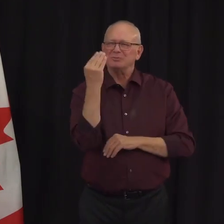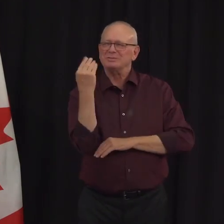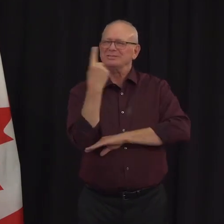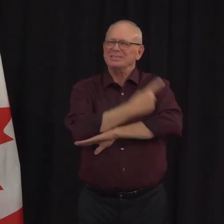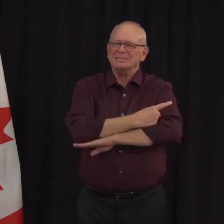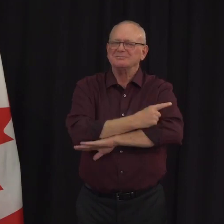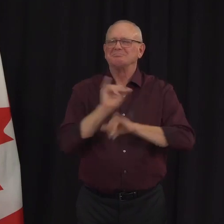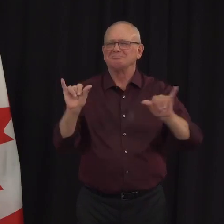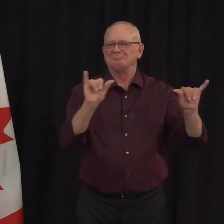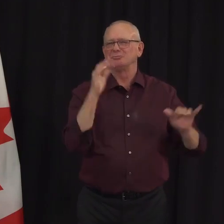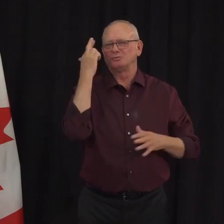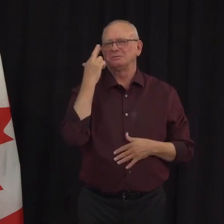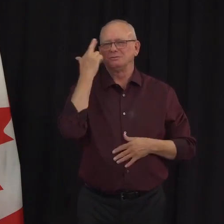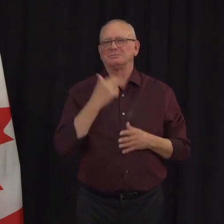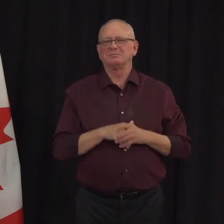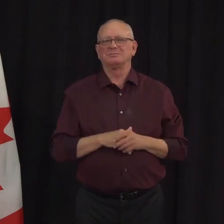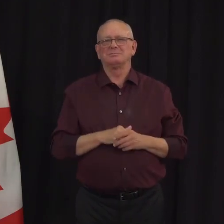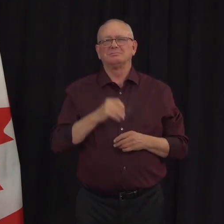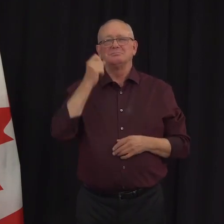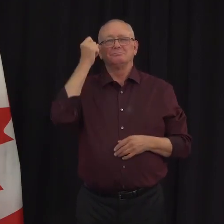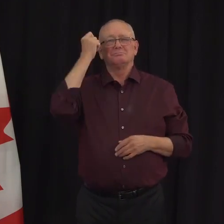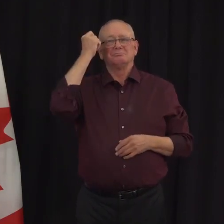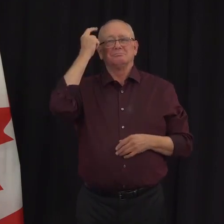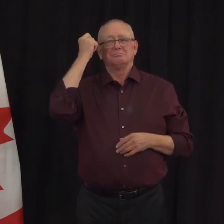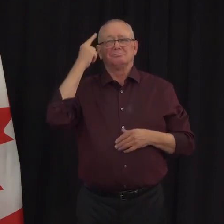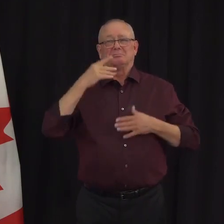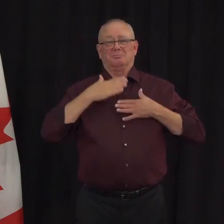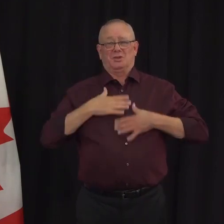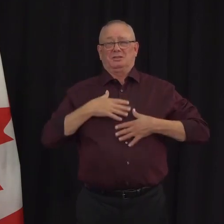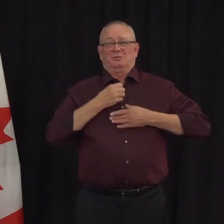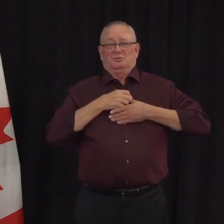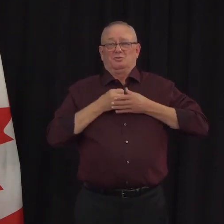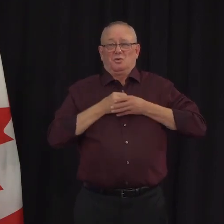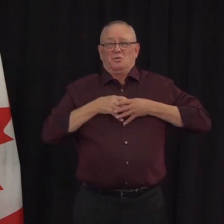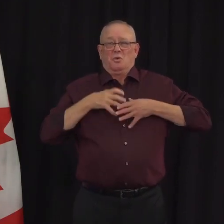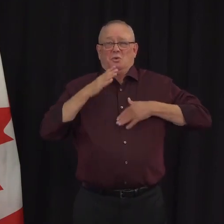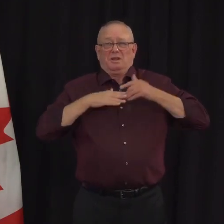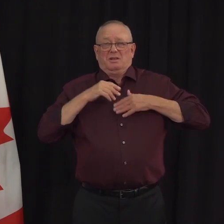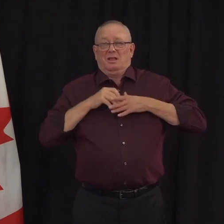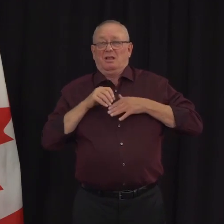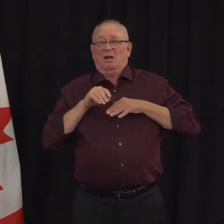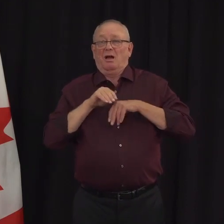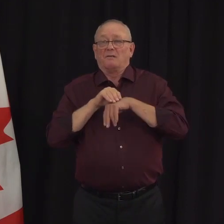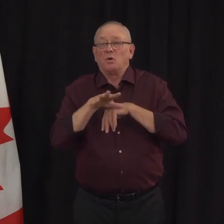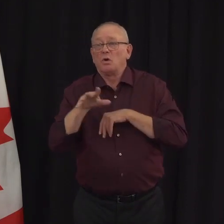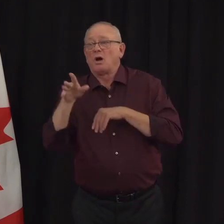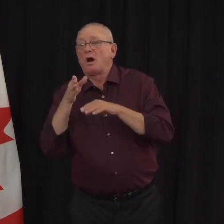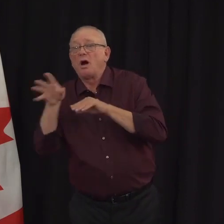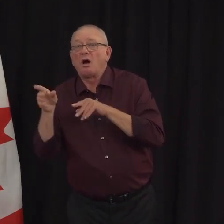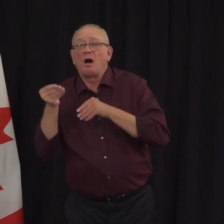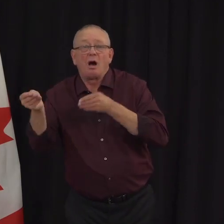to others for the full 14 days. However, we cannot predict for sure if they will get sick and if they do,